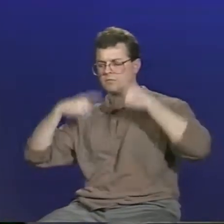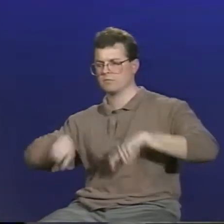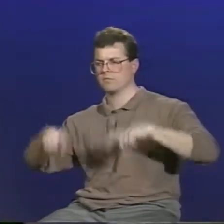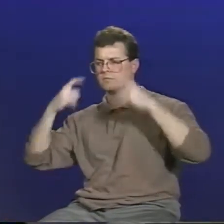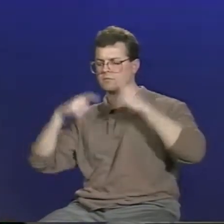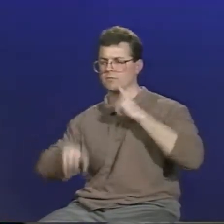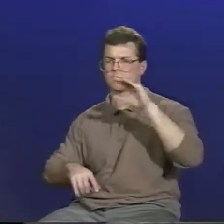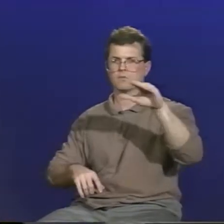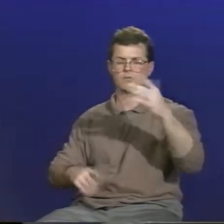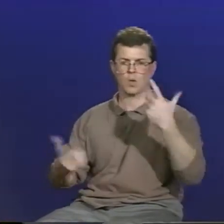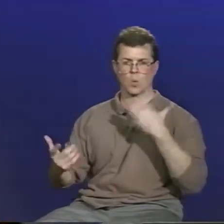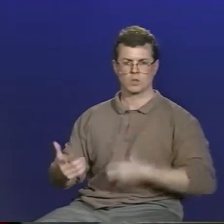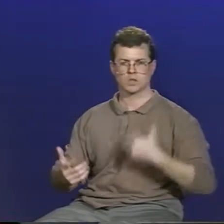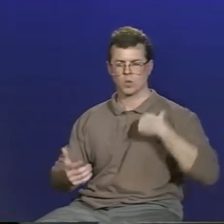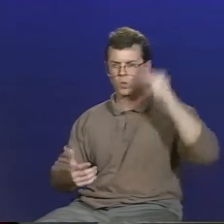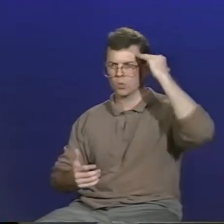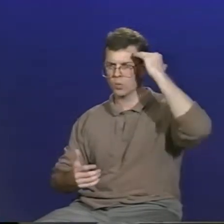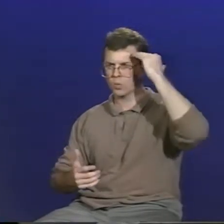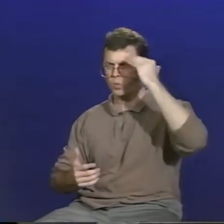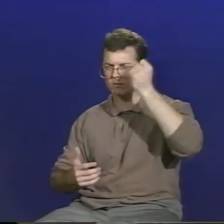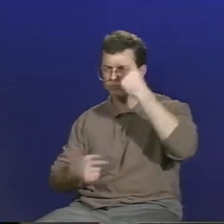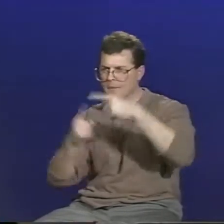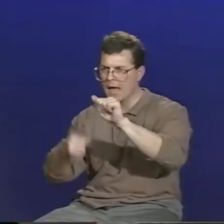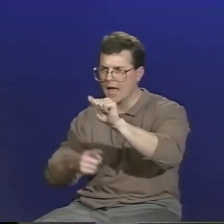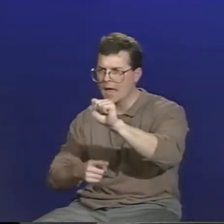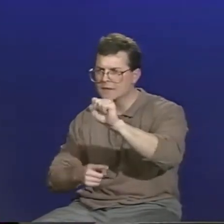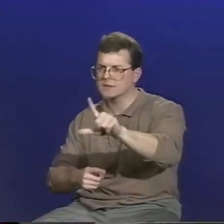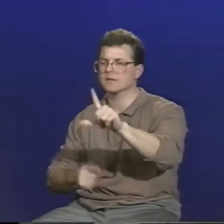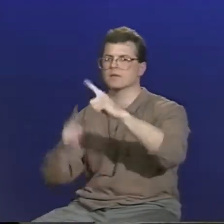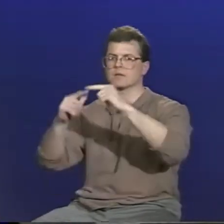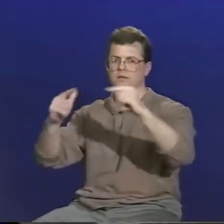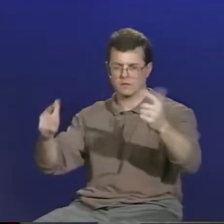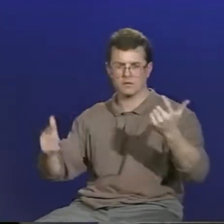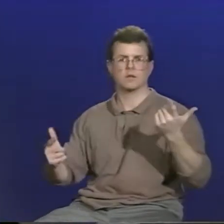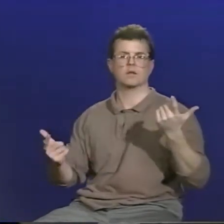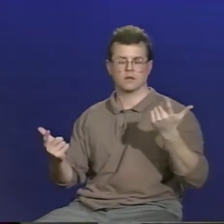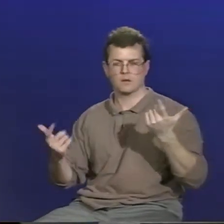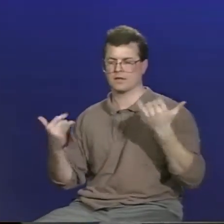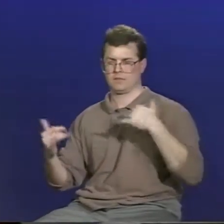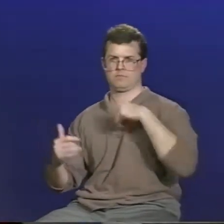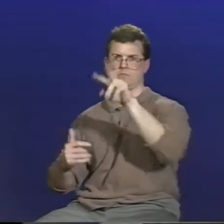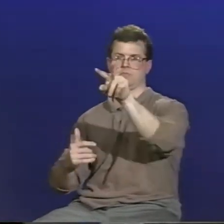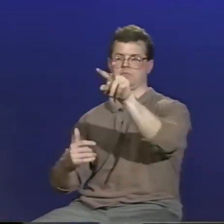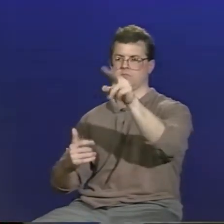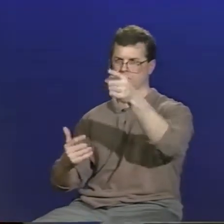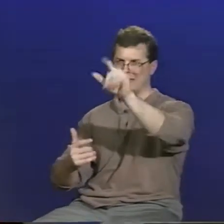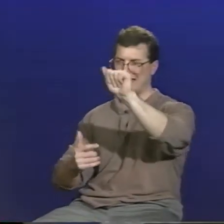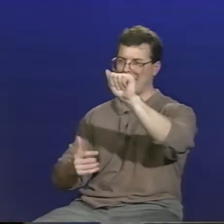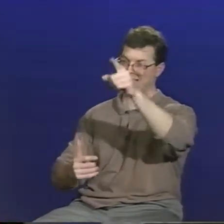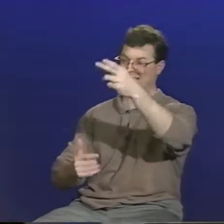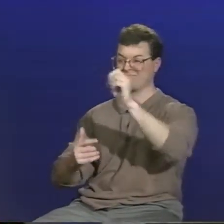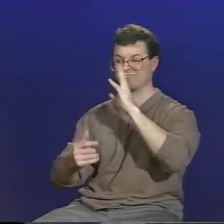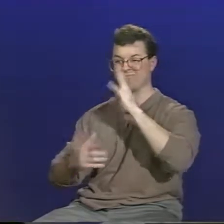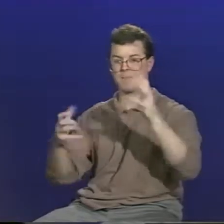teacher approached him in tears and said how she wished she had been aware of ASL in the past.